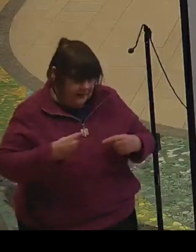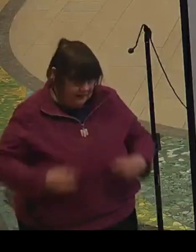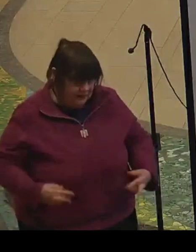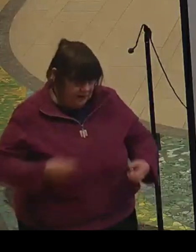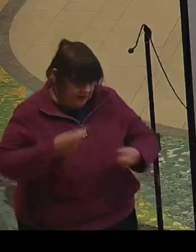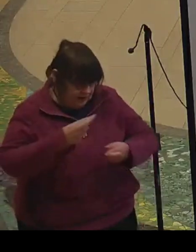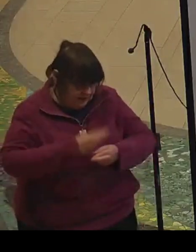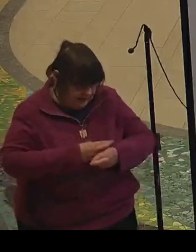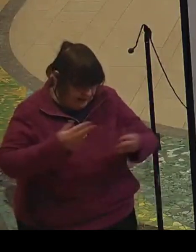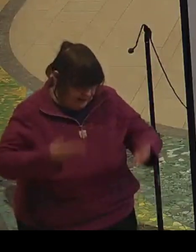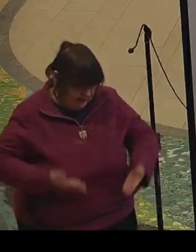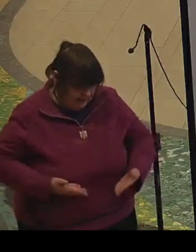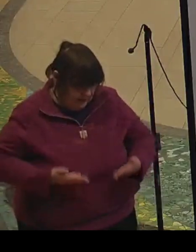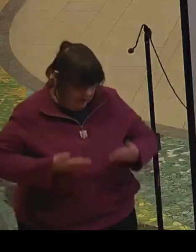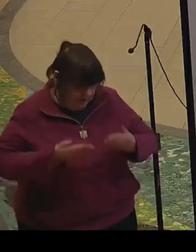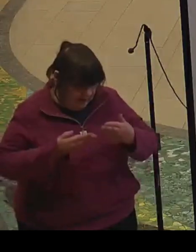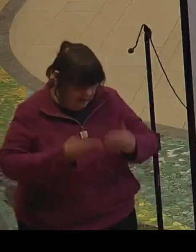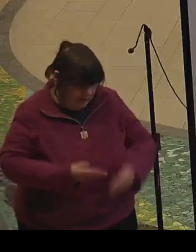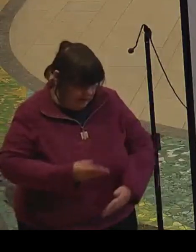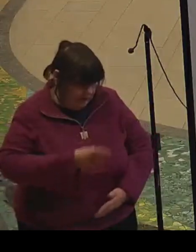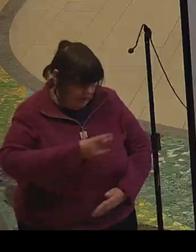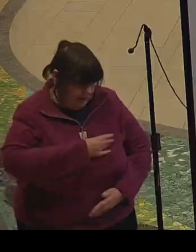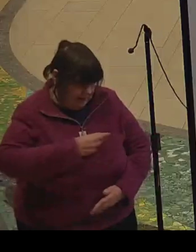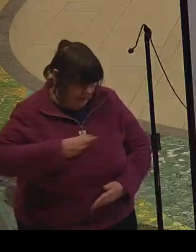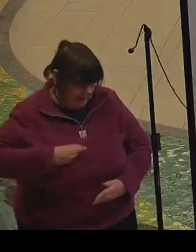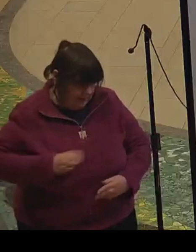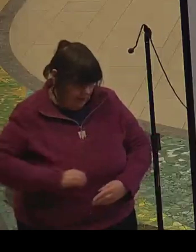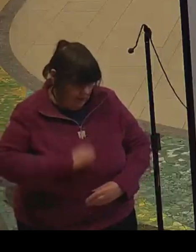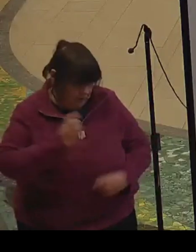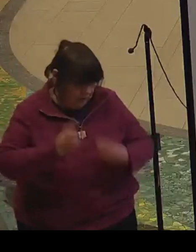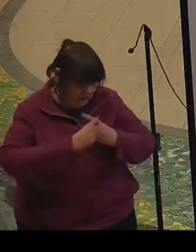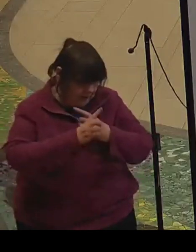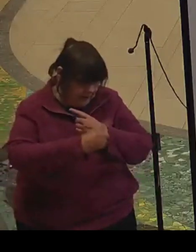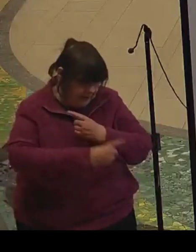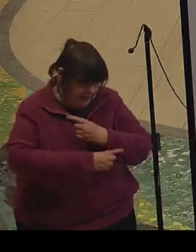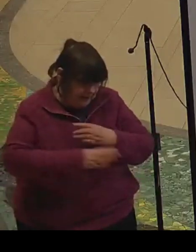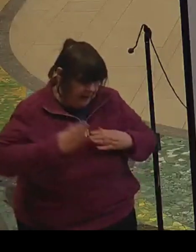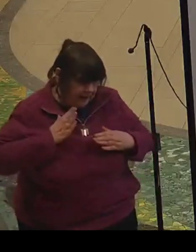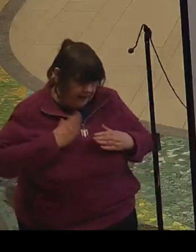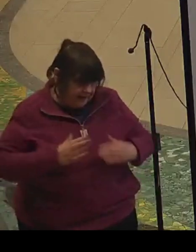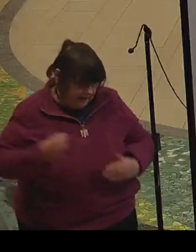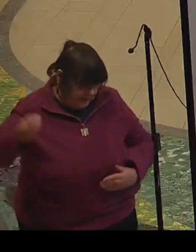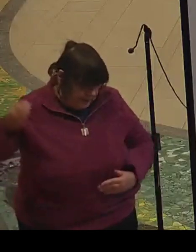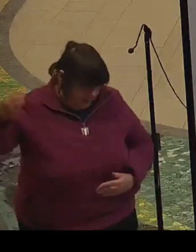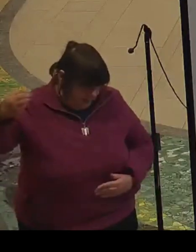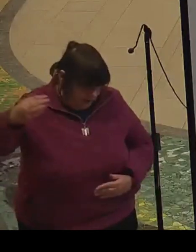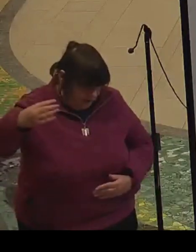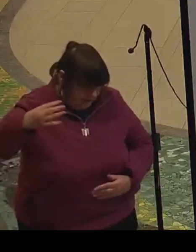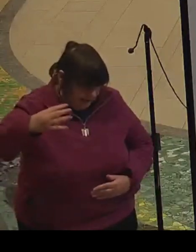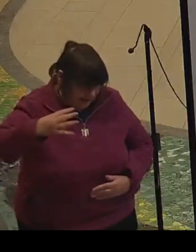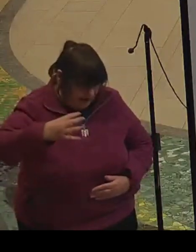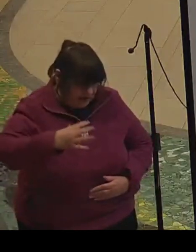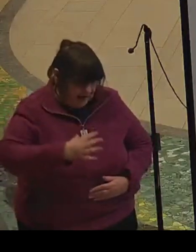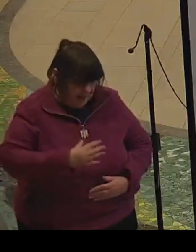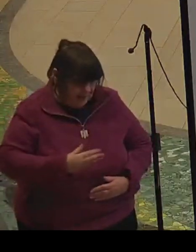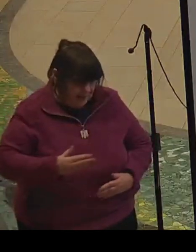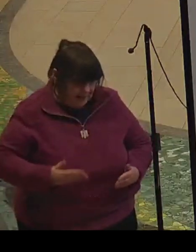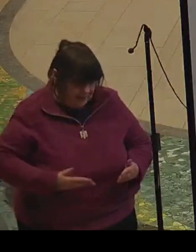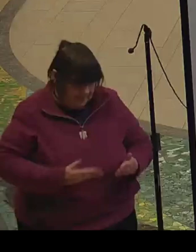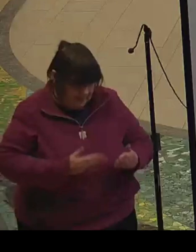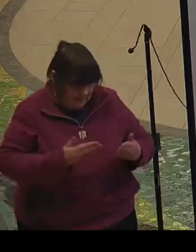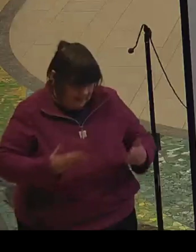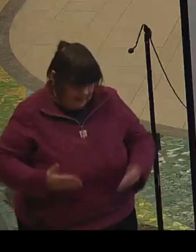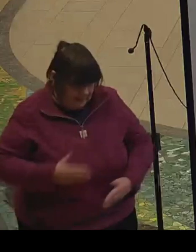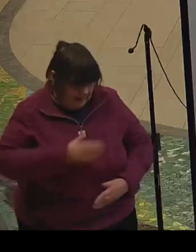Eternal rest, grant unto him, O Lord, and let perpetual light shine